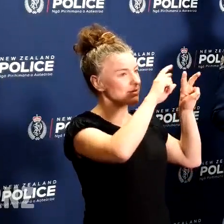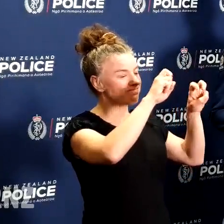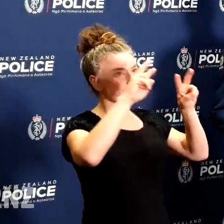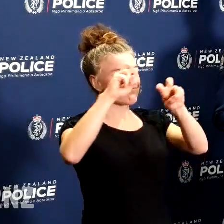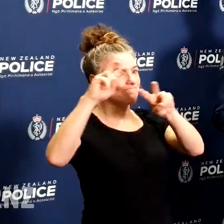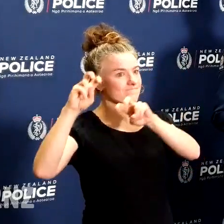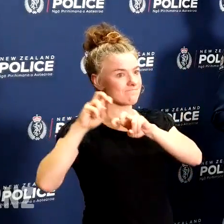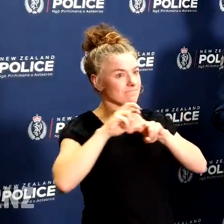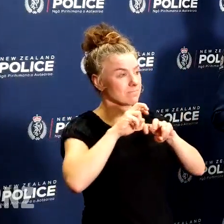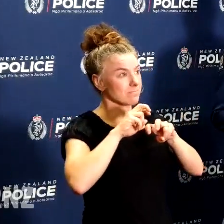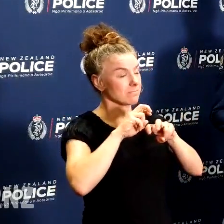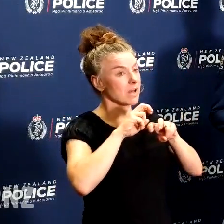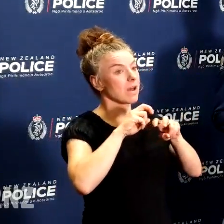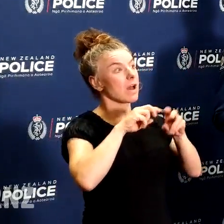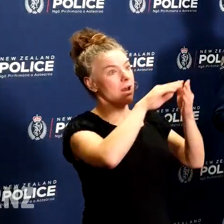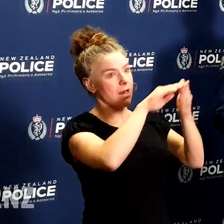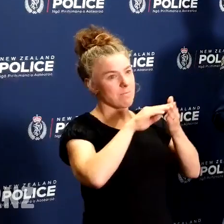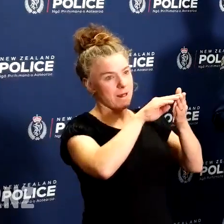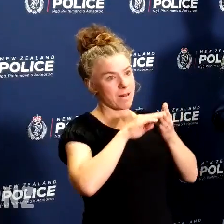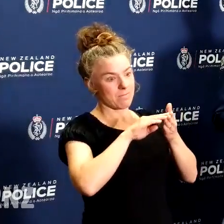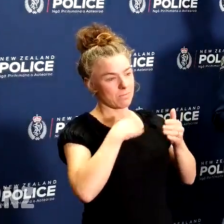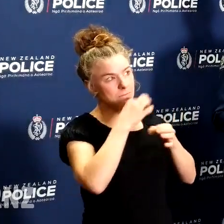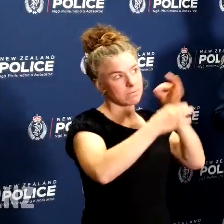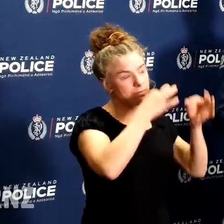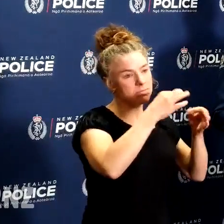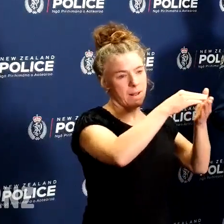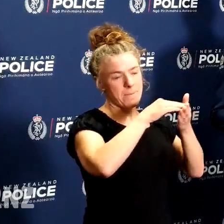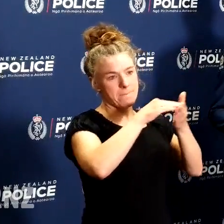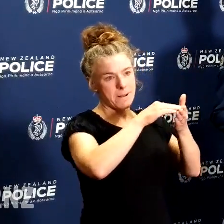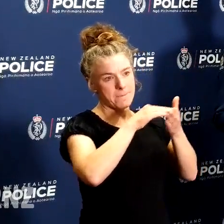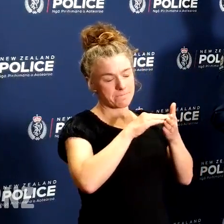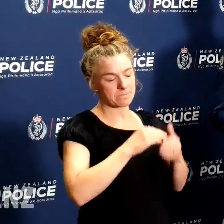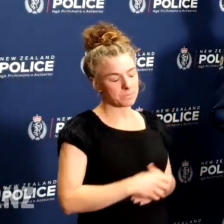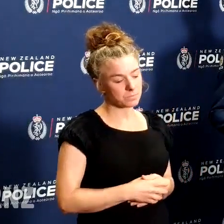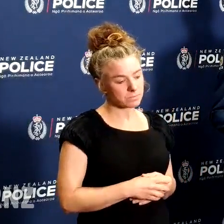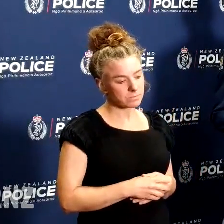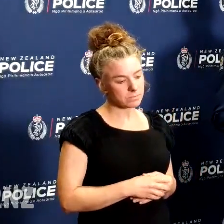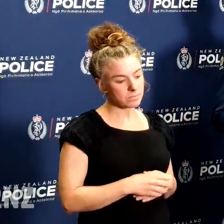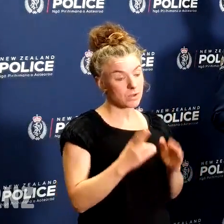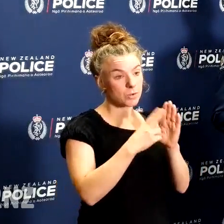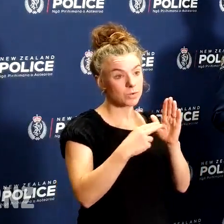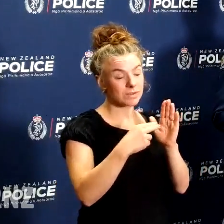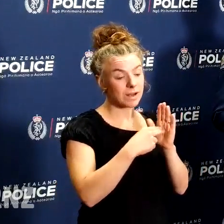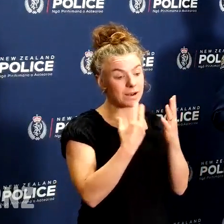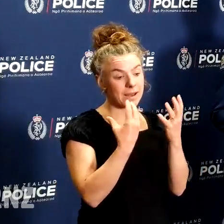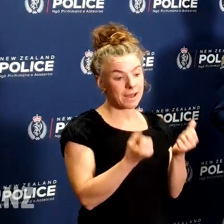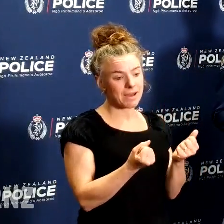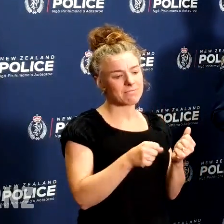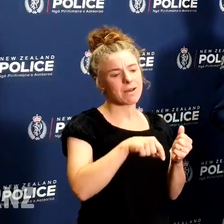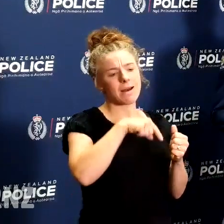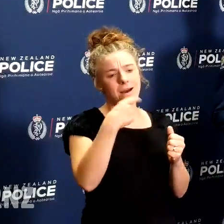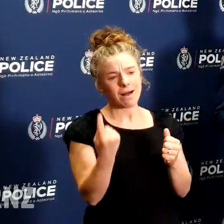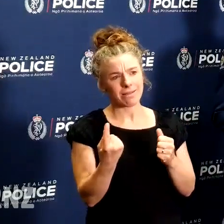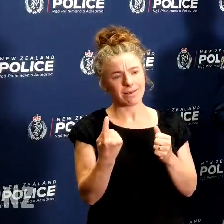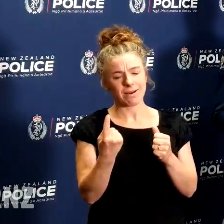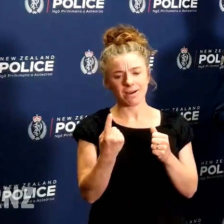assisting us with those inquiries. We have on the ground here in New Zealand other law